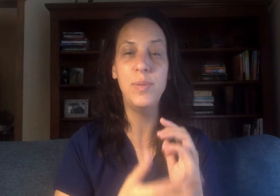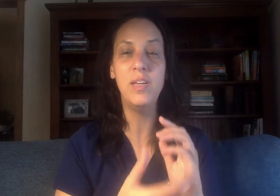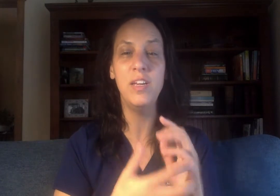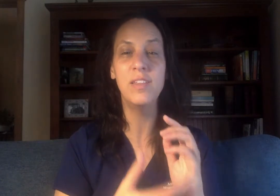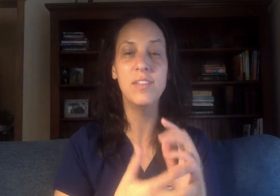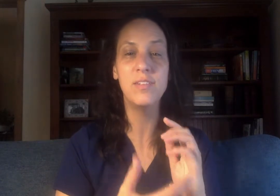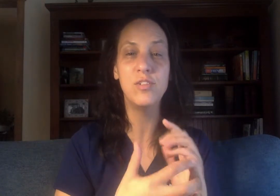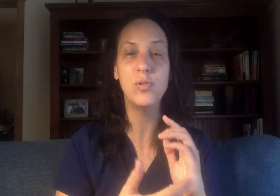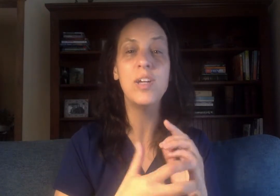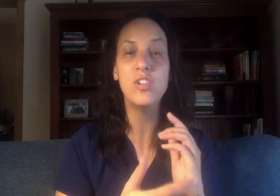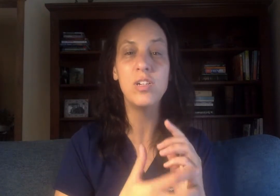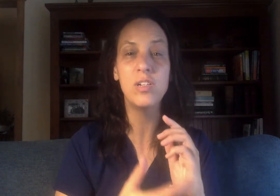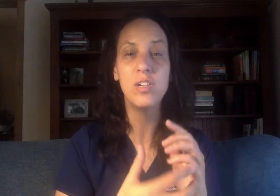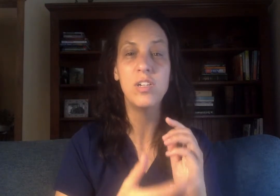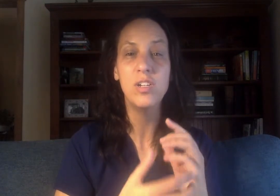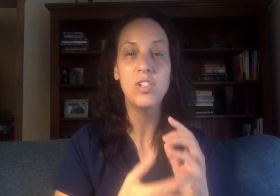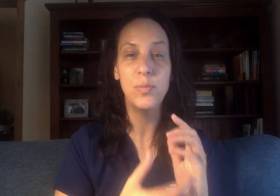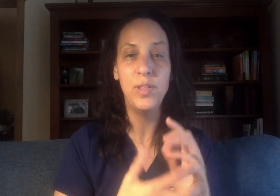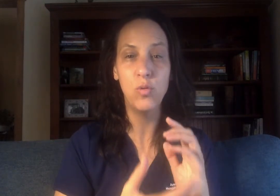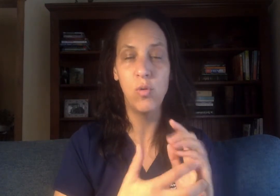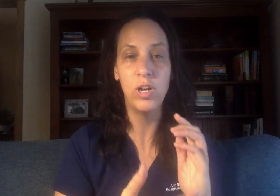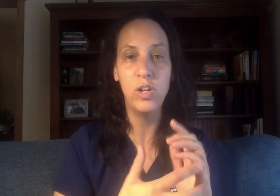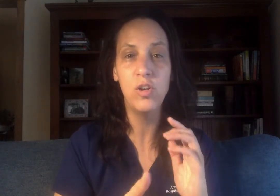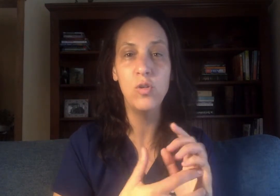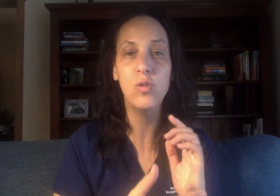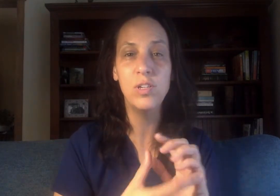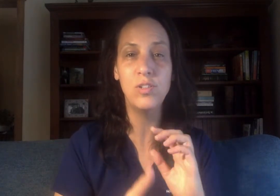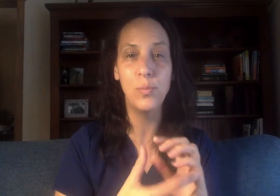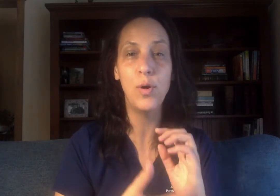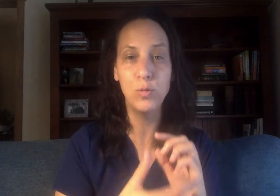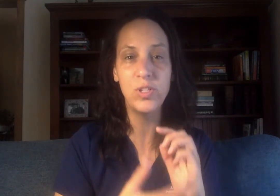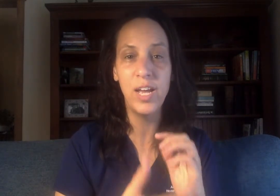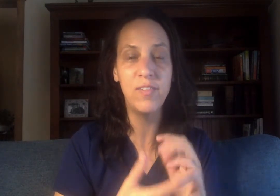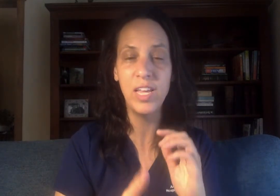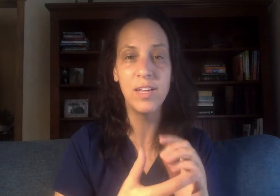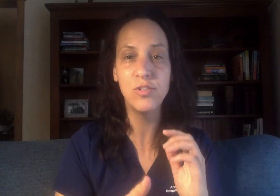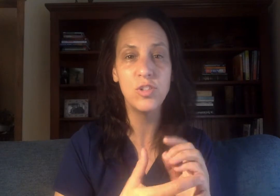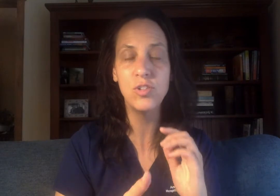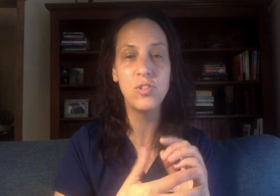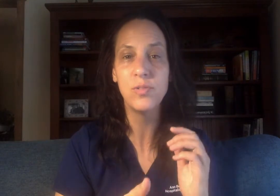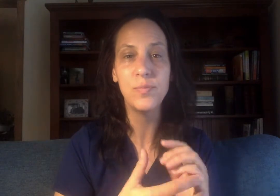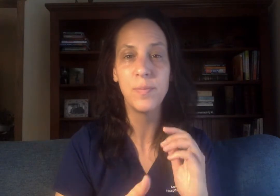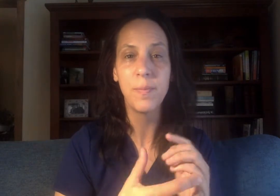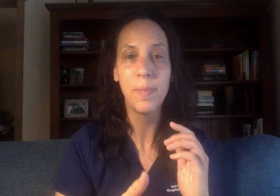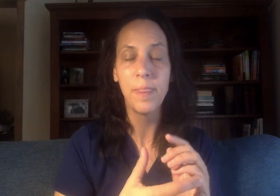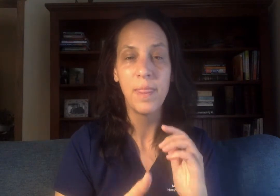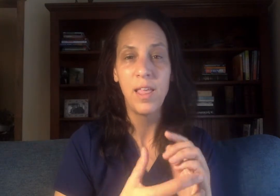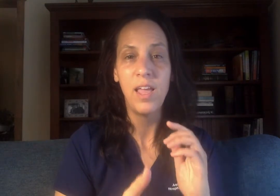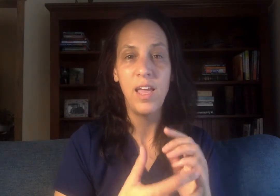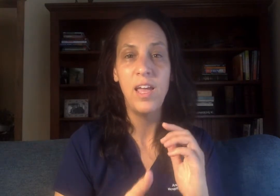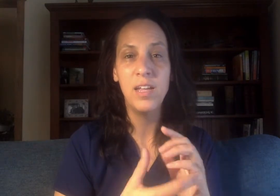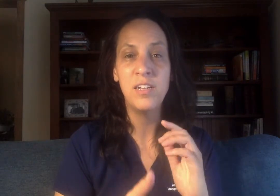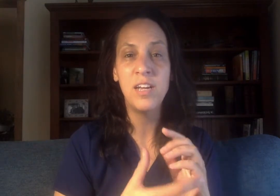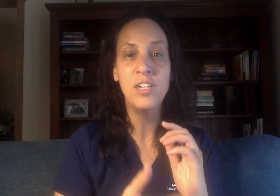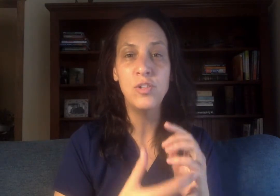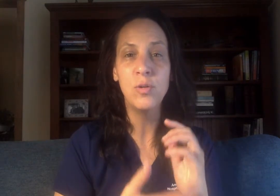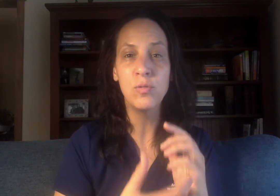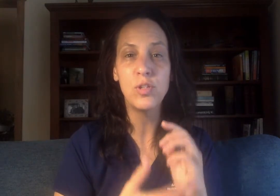be in this situation to be the one who is supposed to have the answers and I don't